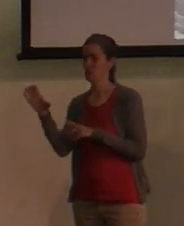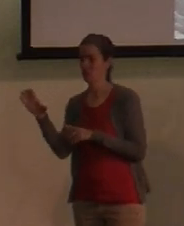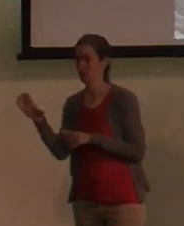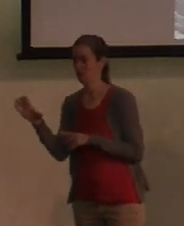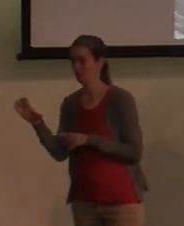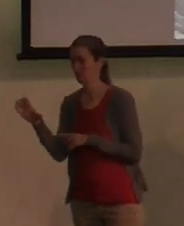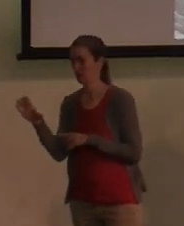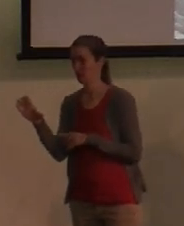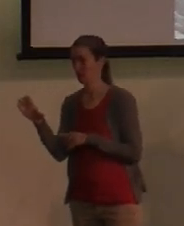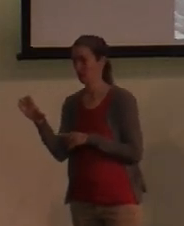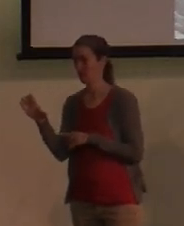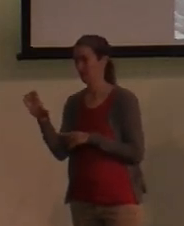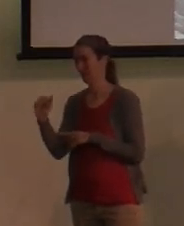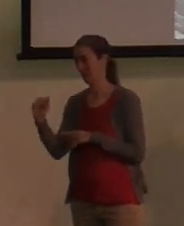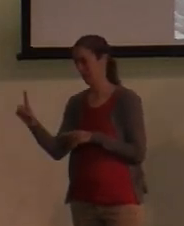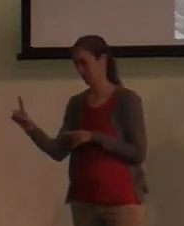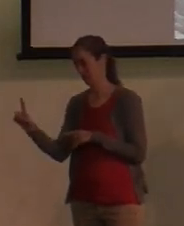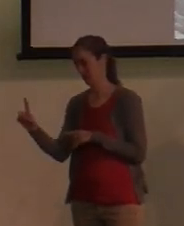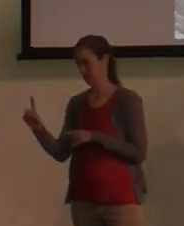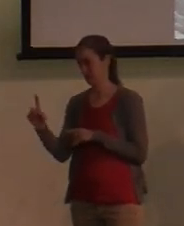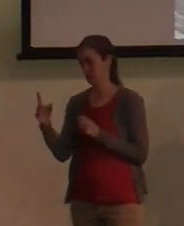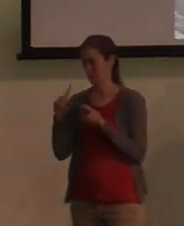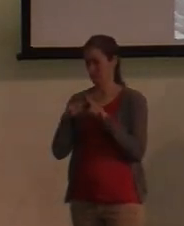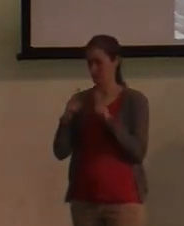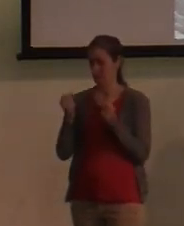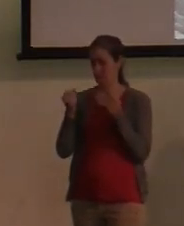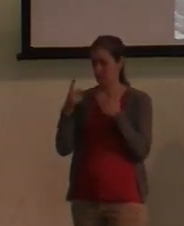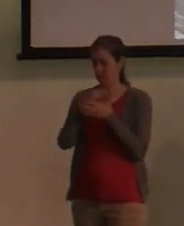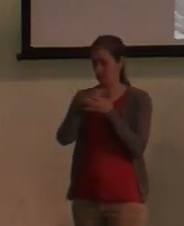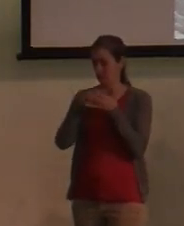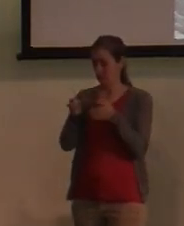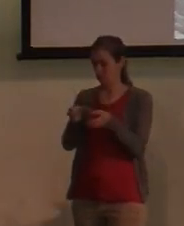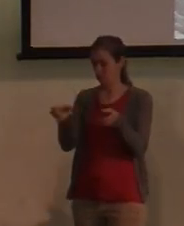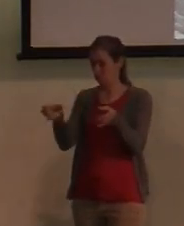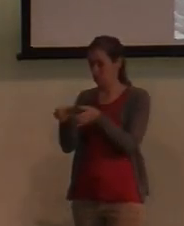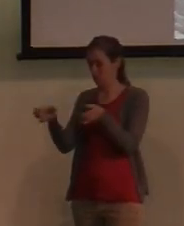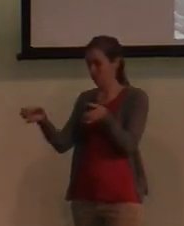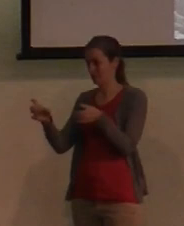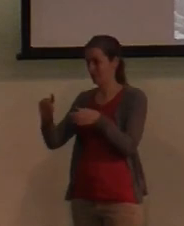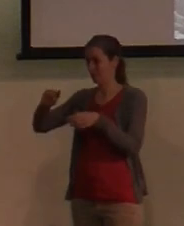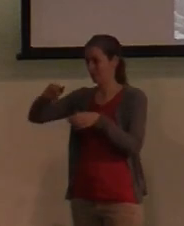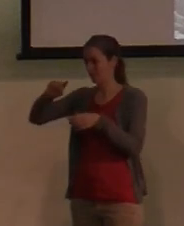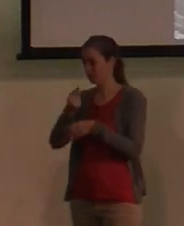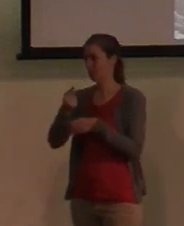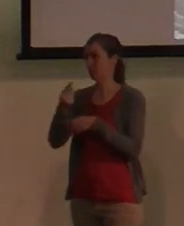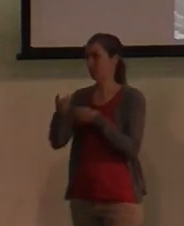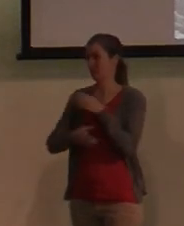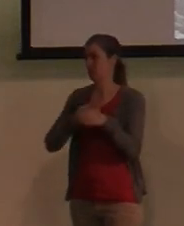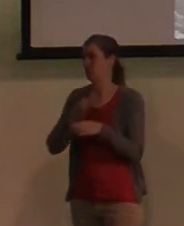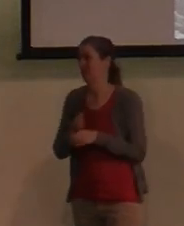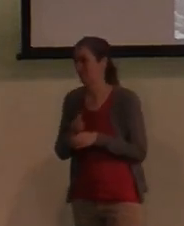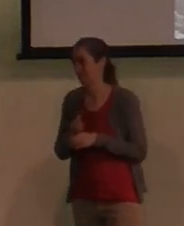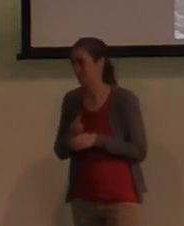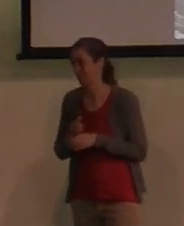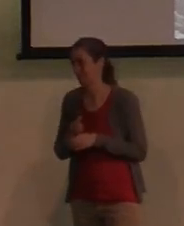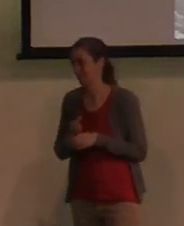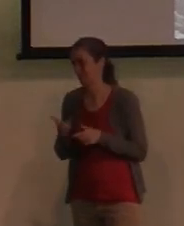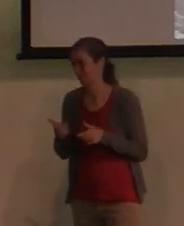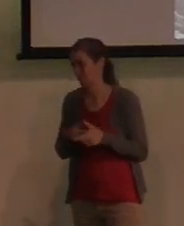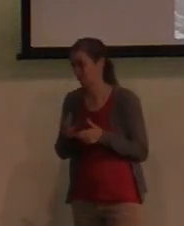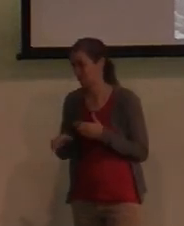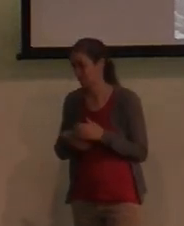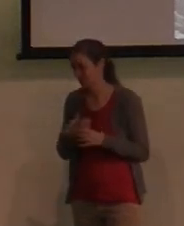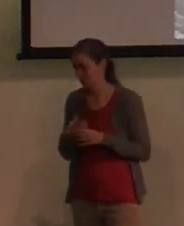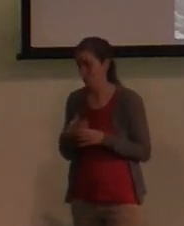And so these a lot of these texts that were in these scrolls day back even in the first century. And as they began to look at those